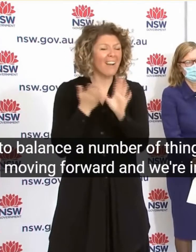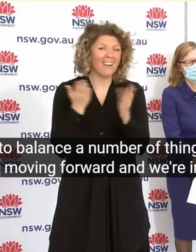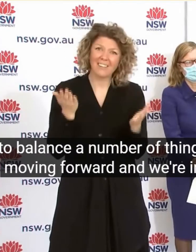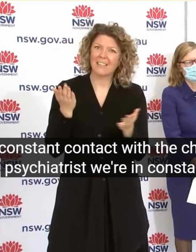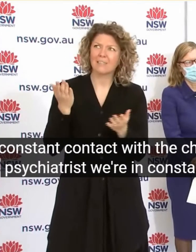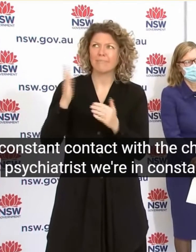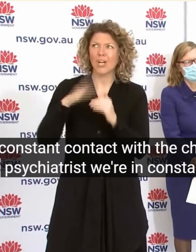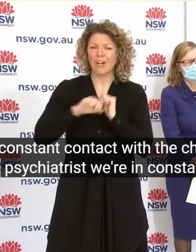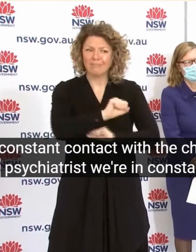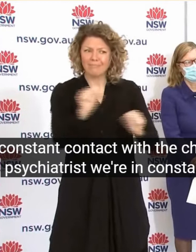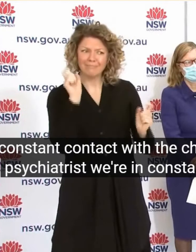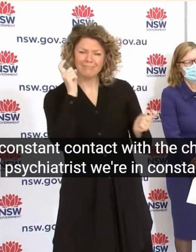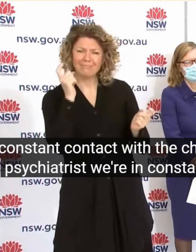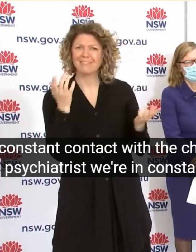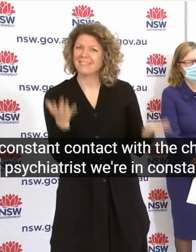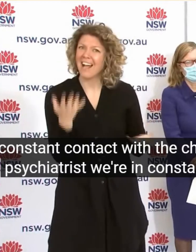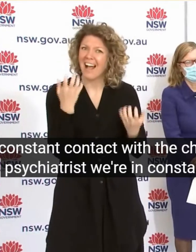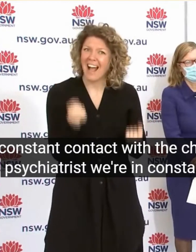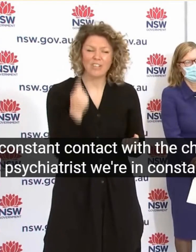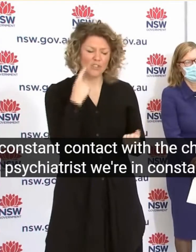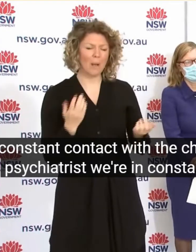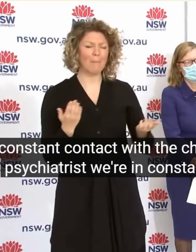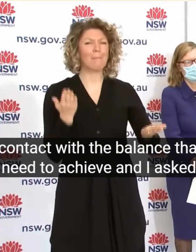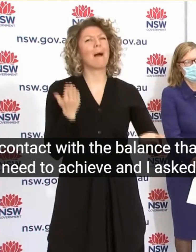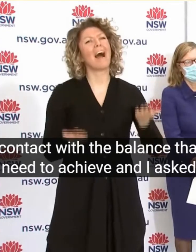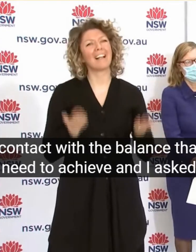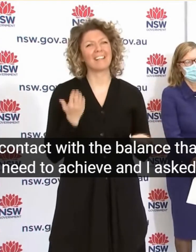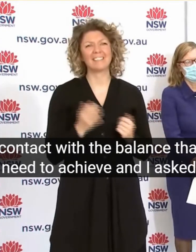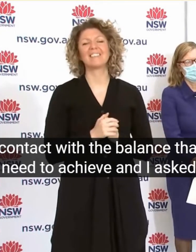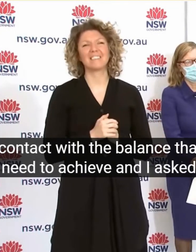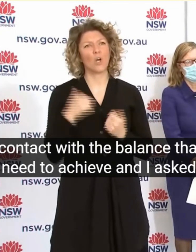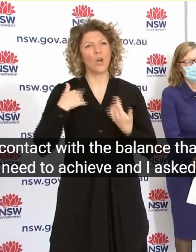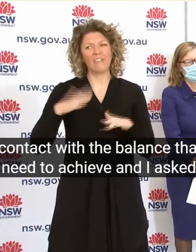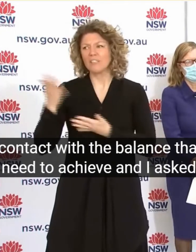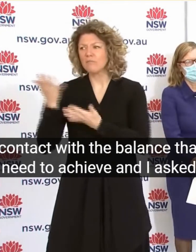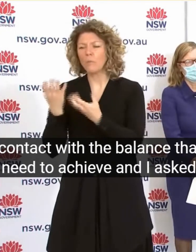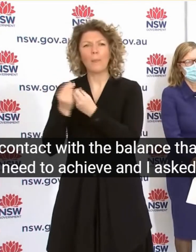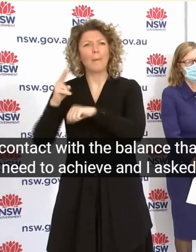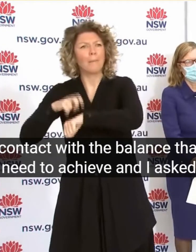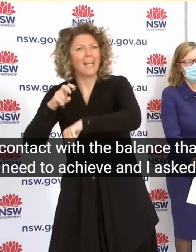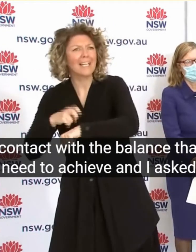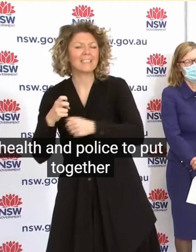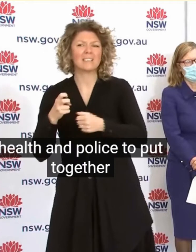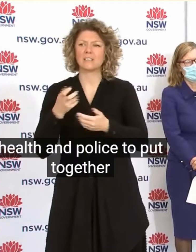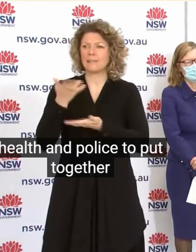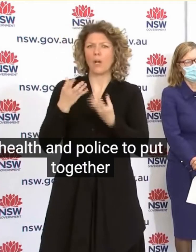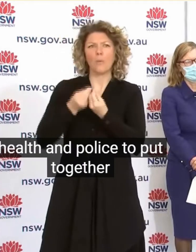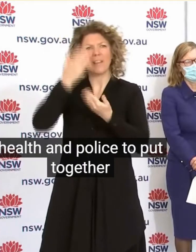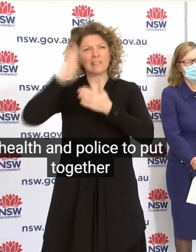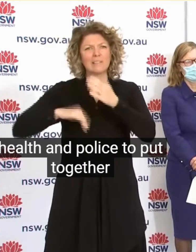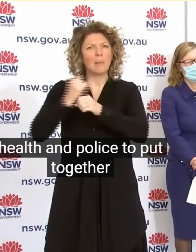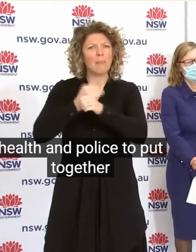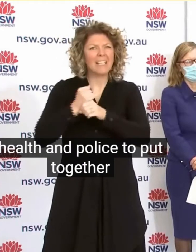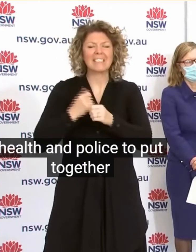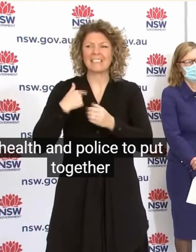Balance That We Need To Achieve And I Asked Our Health And Police To Put Together And Cross Government Agencies To Put